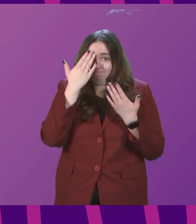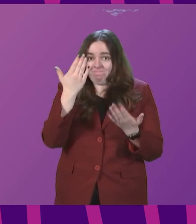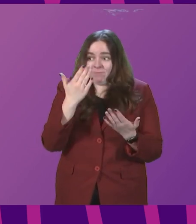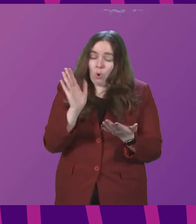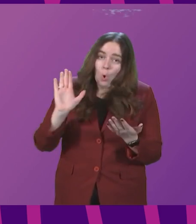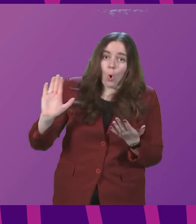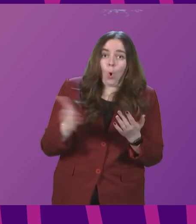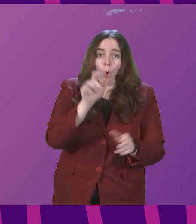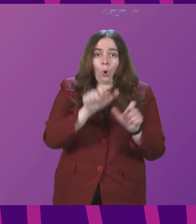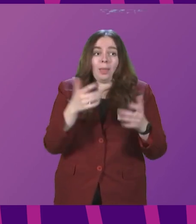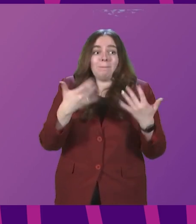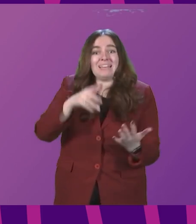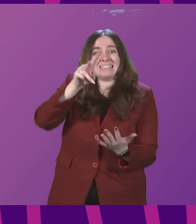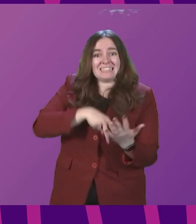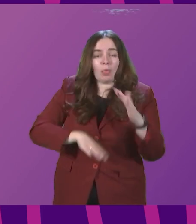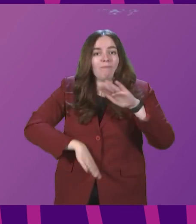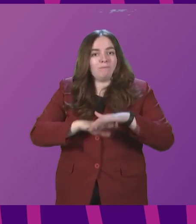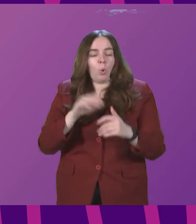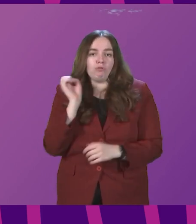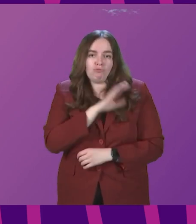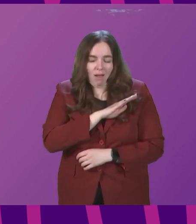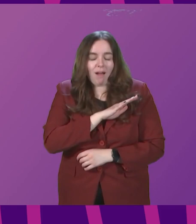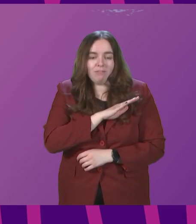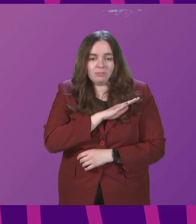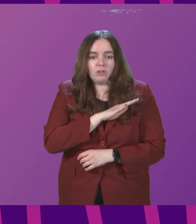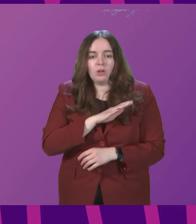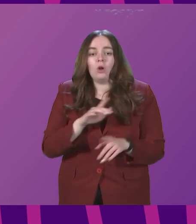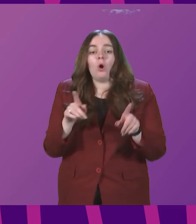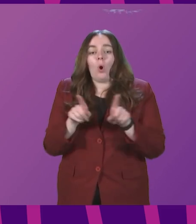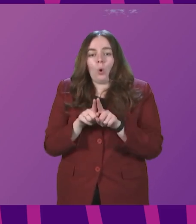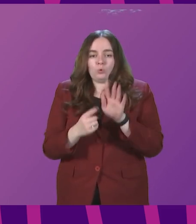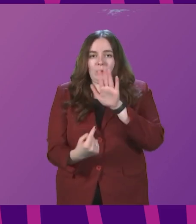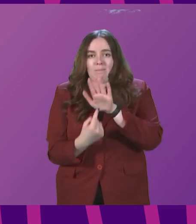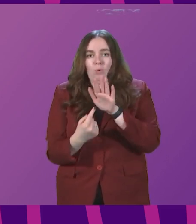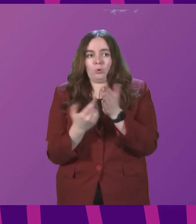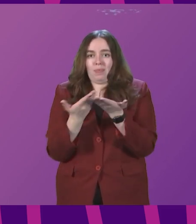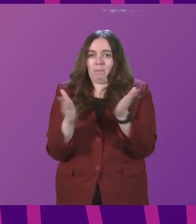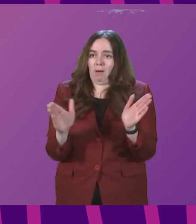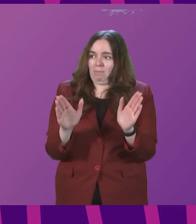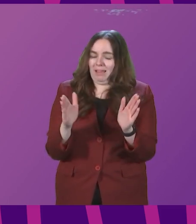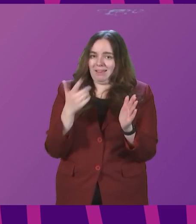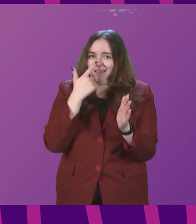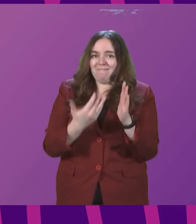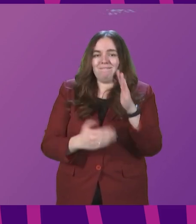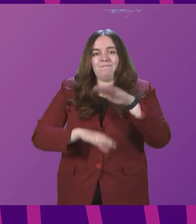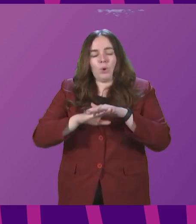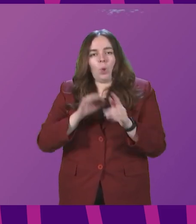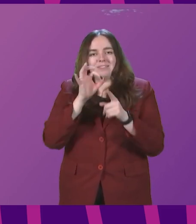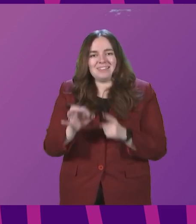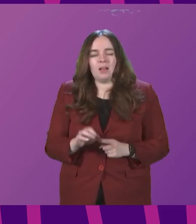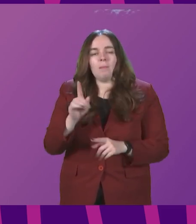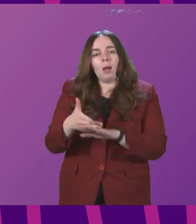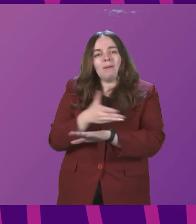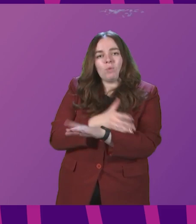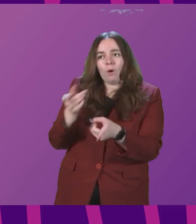elected members have seen the full draft. And also, it's important that the public hear the full detail. But before I call the First